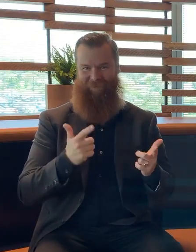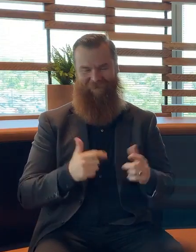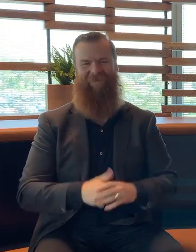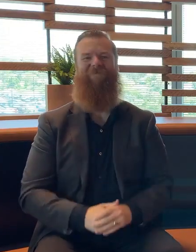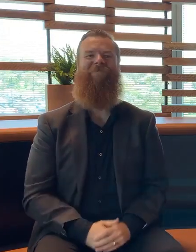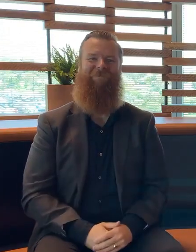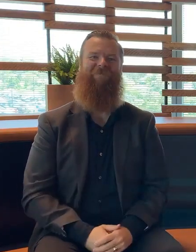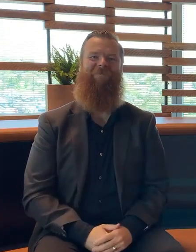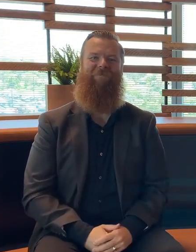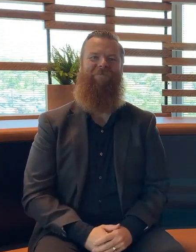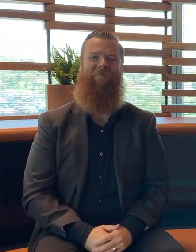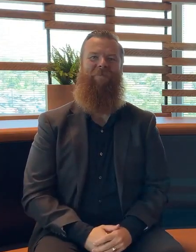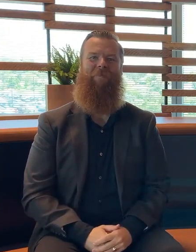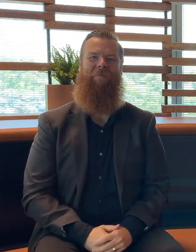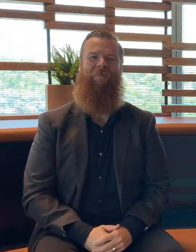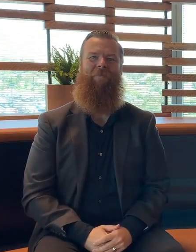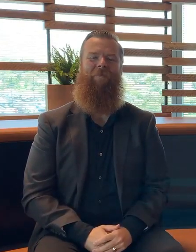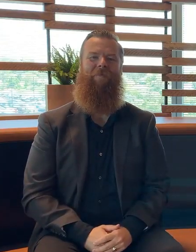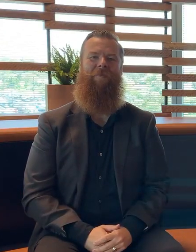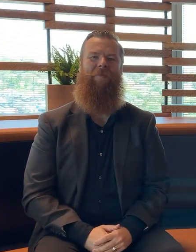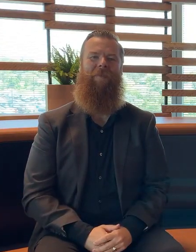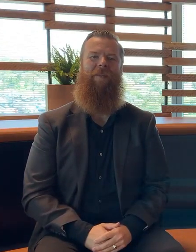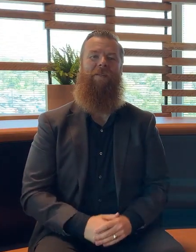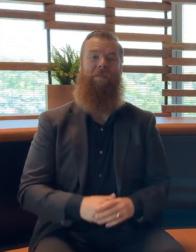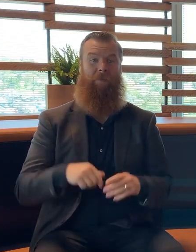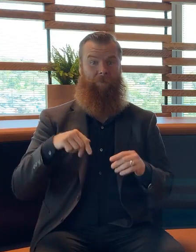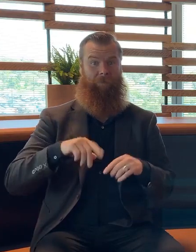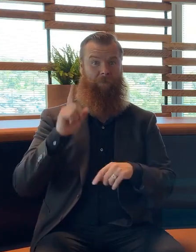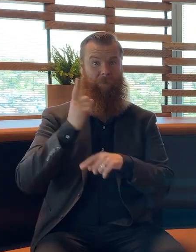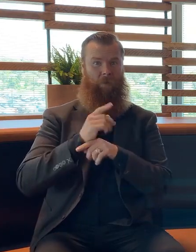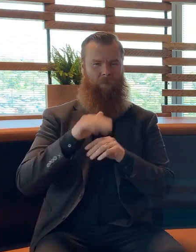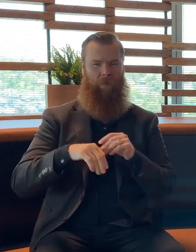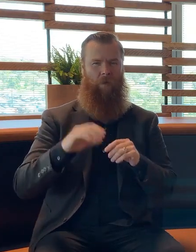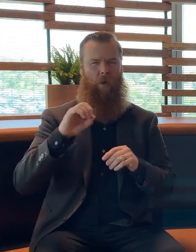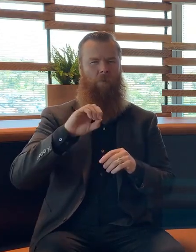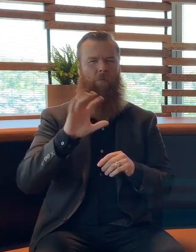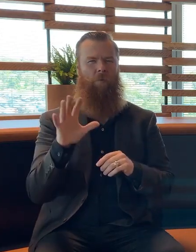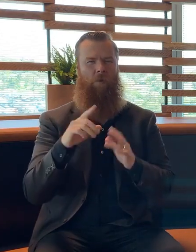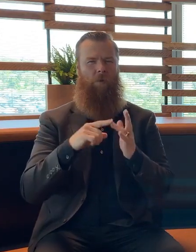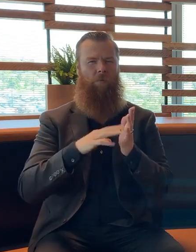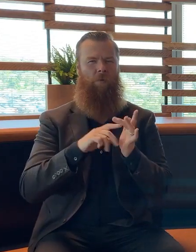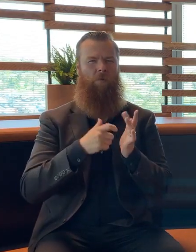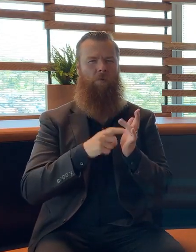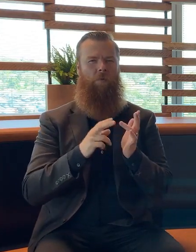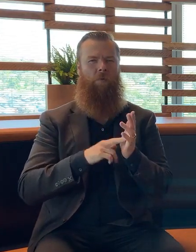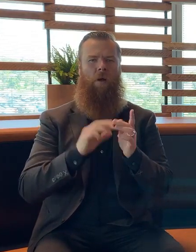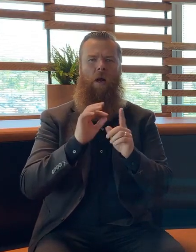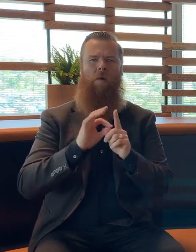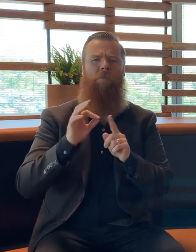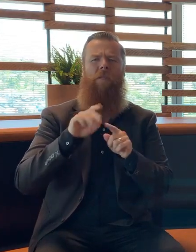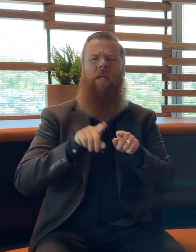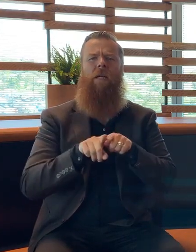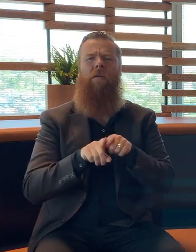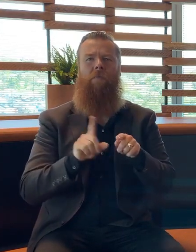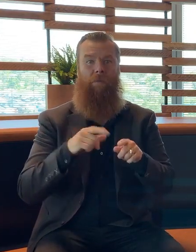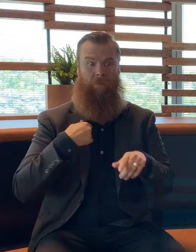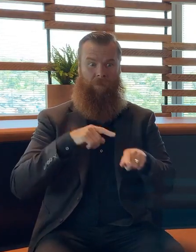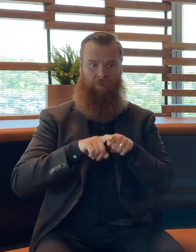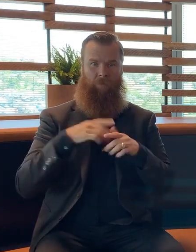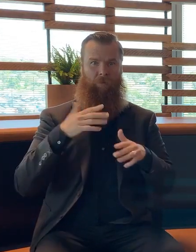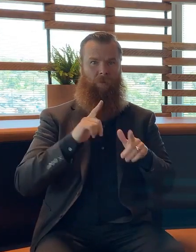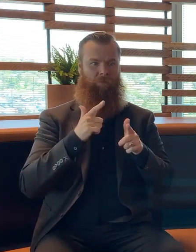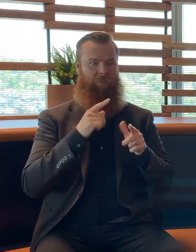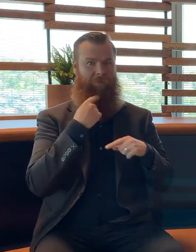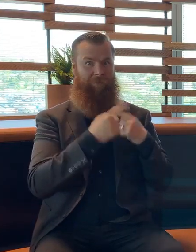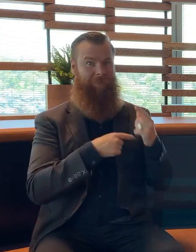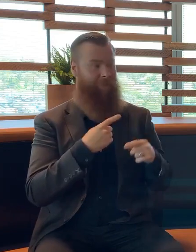So we're here to talk about an Omicron update. I've learnt this morning from Rammus the sign for Omicron, so I